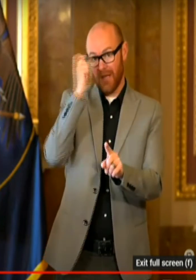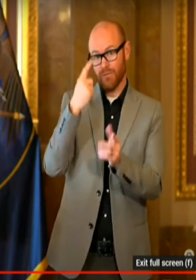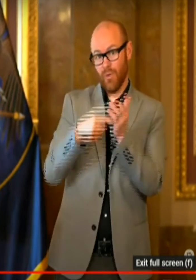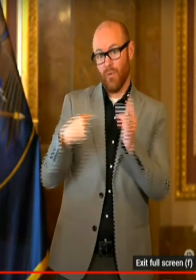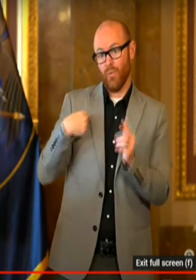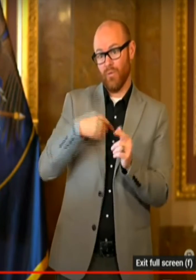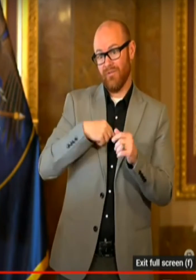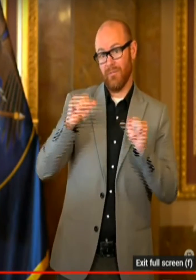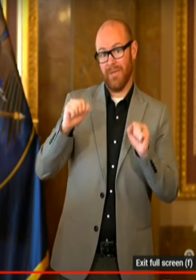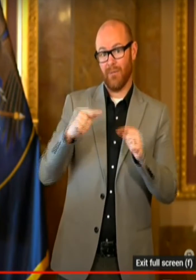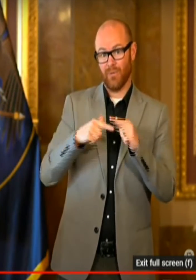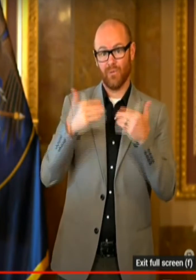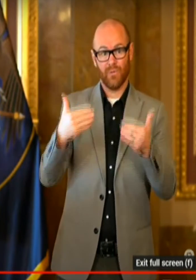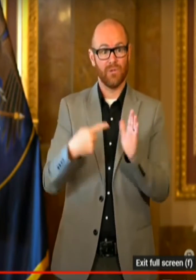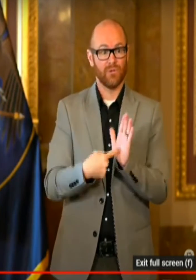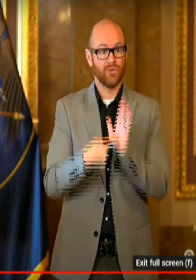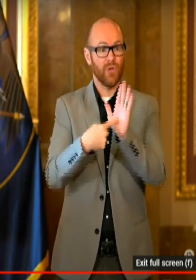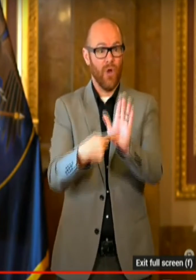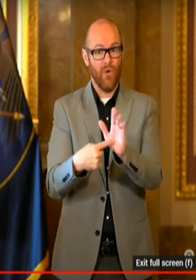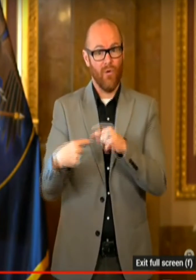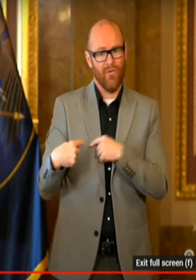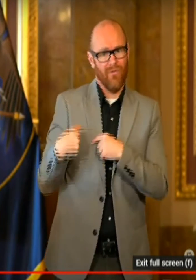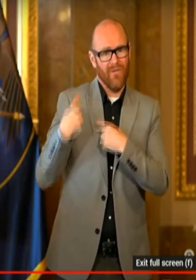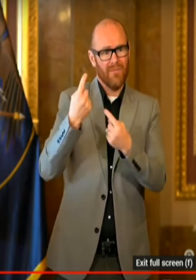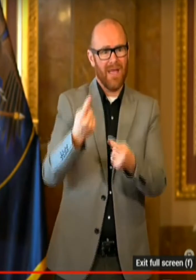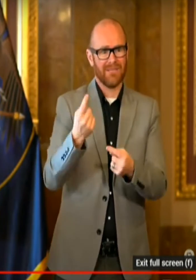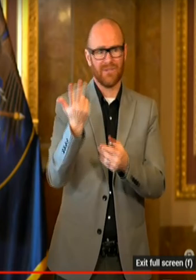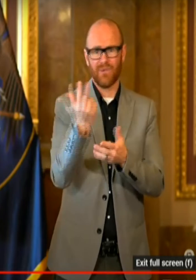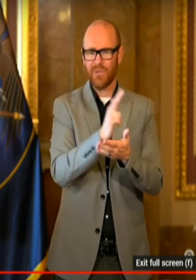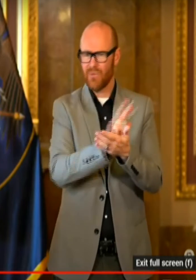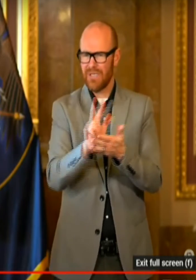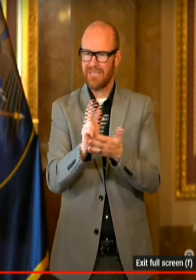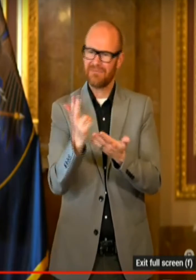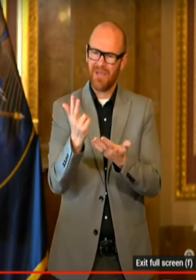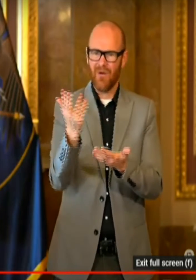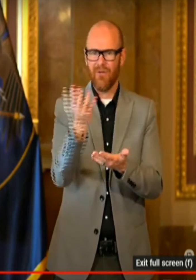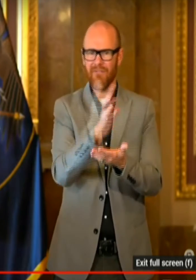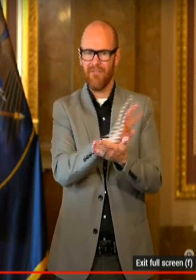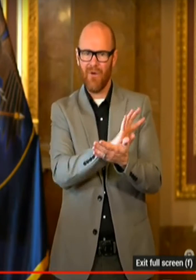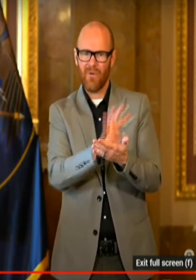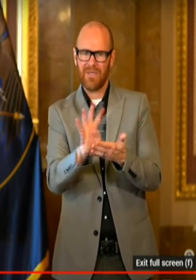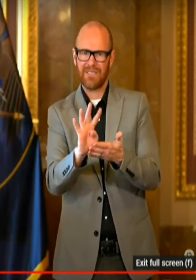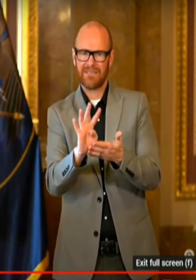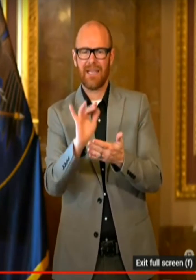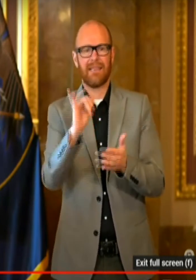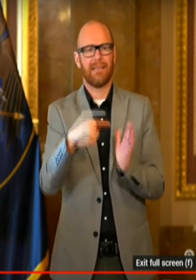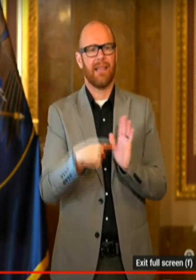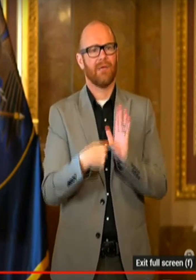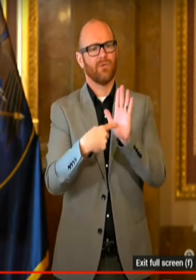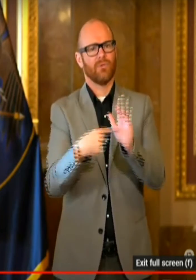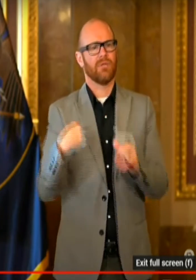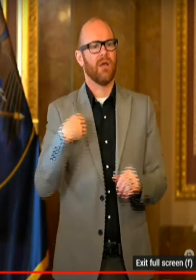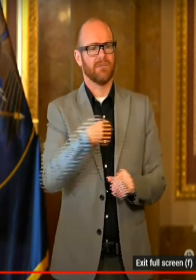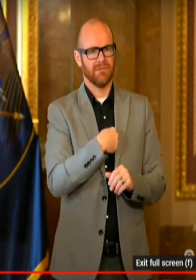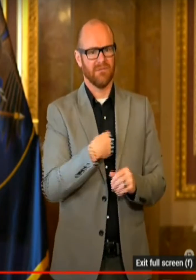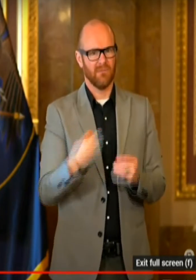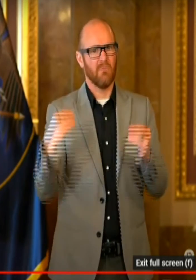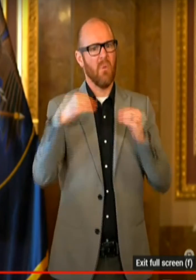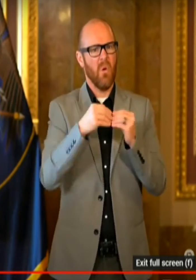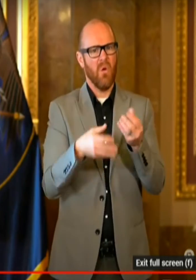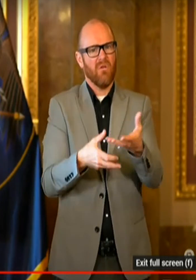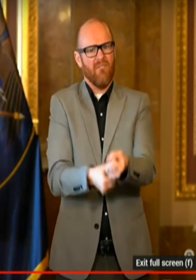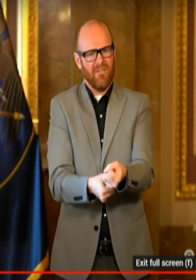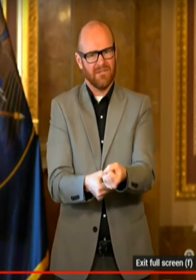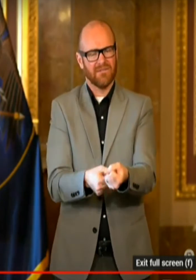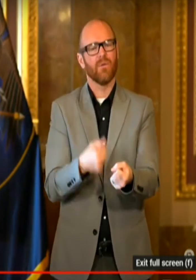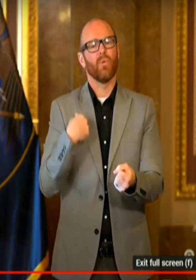been able to show over the past three weeks, four weeks, it allows us even more confidence to move into this